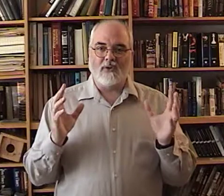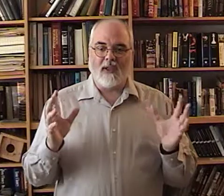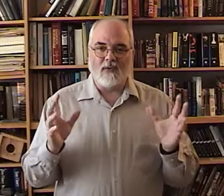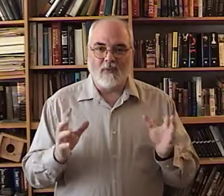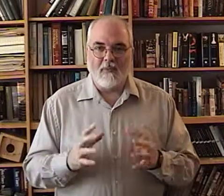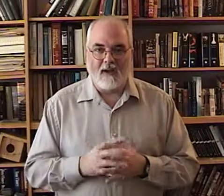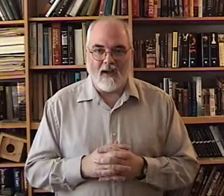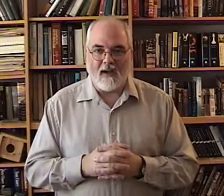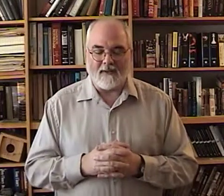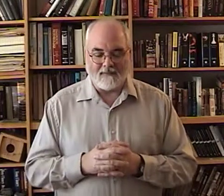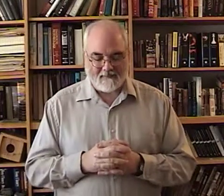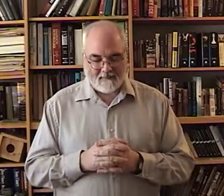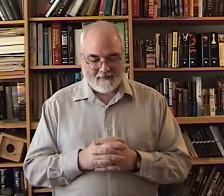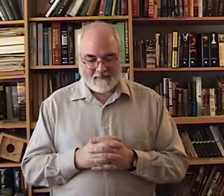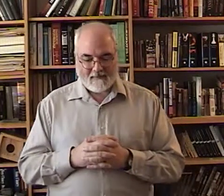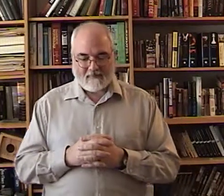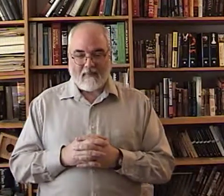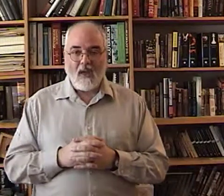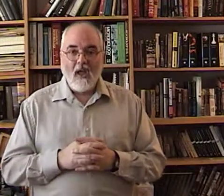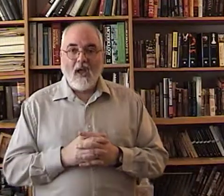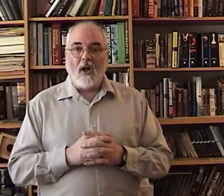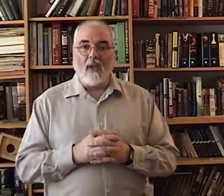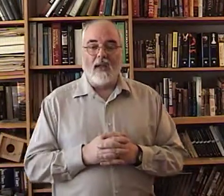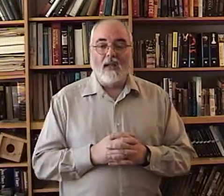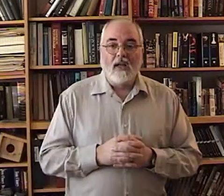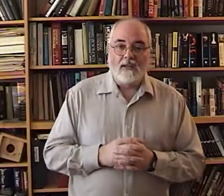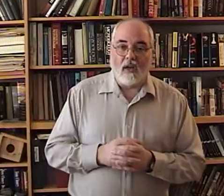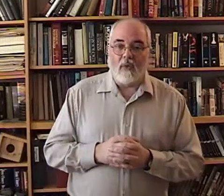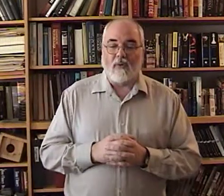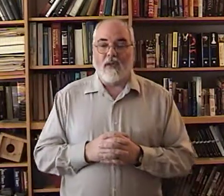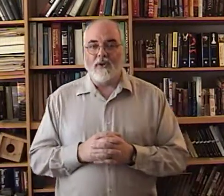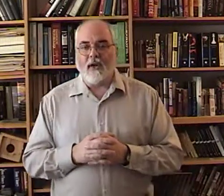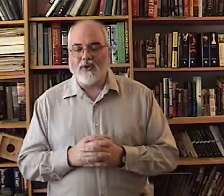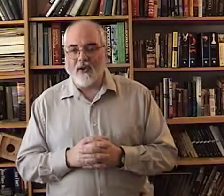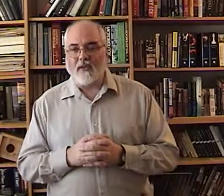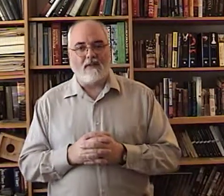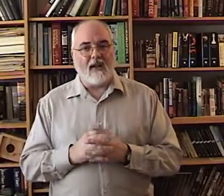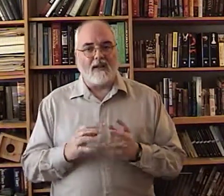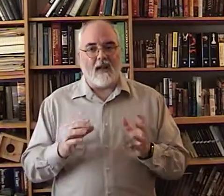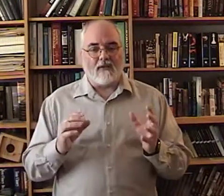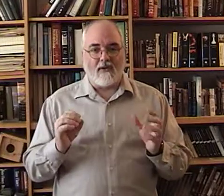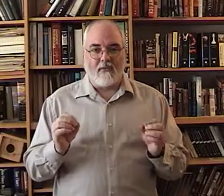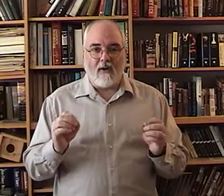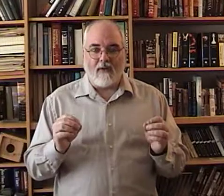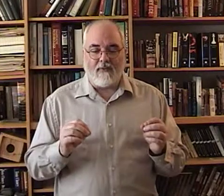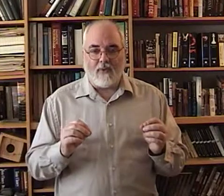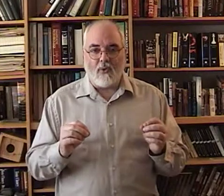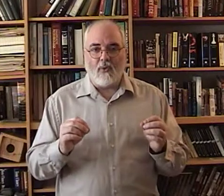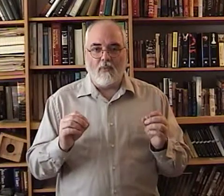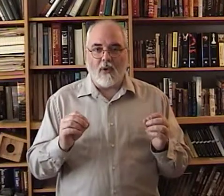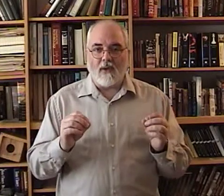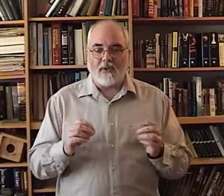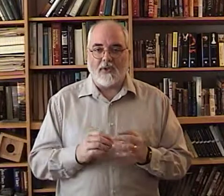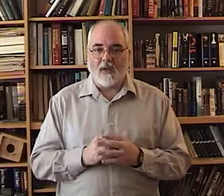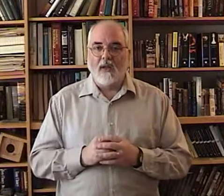things will be done okay so the introduction has got some very few parts to it